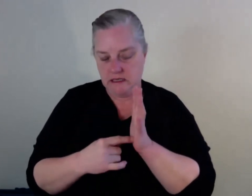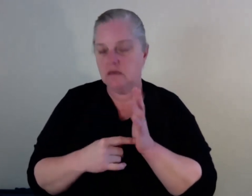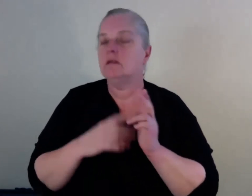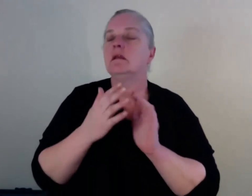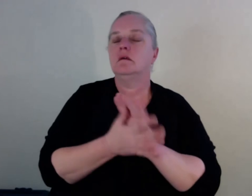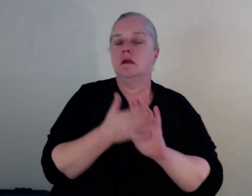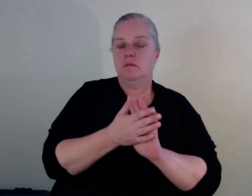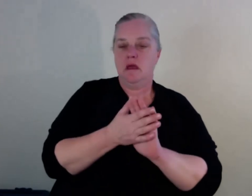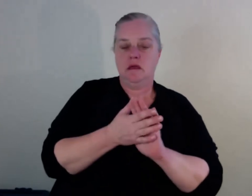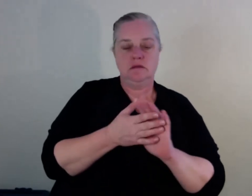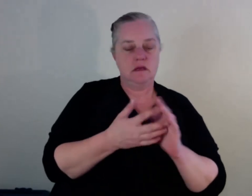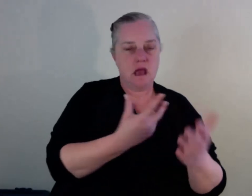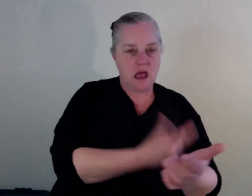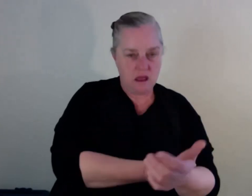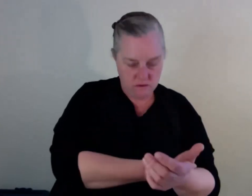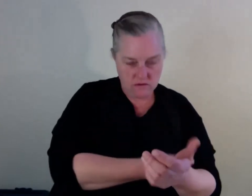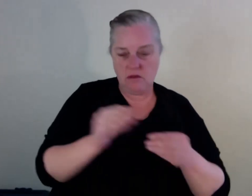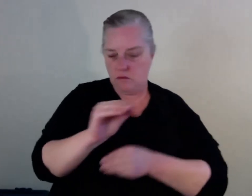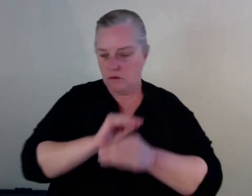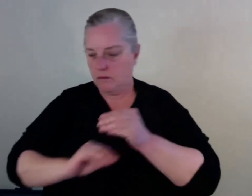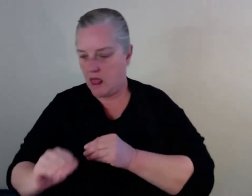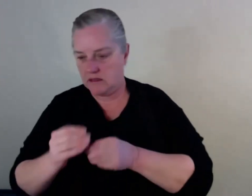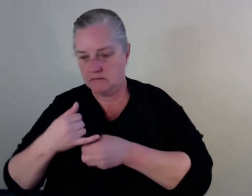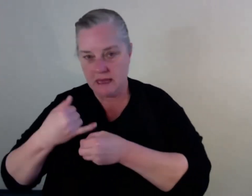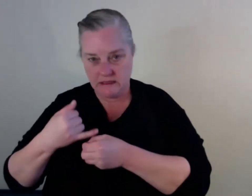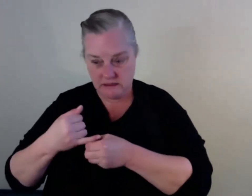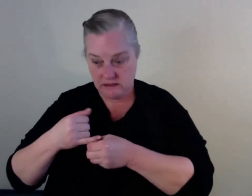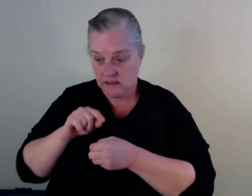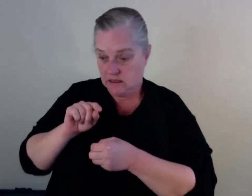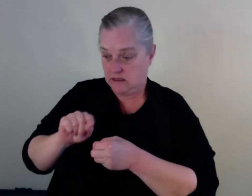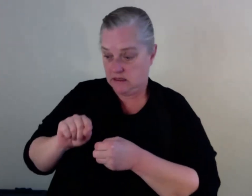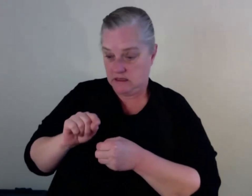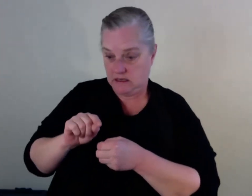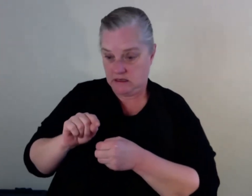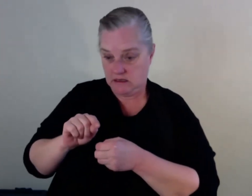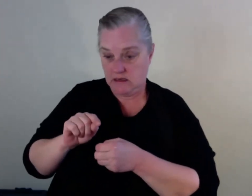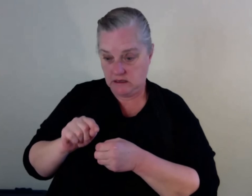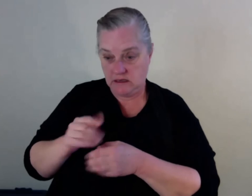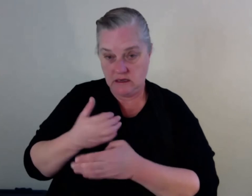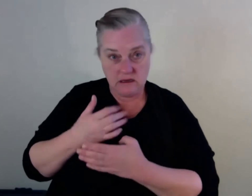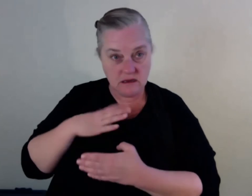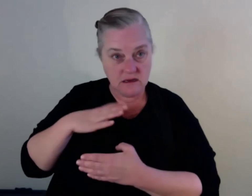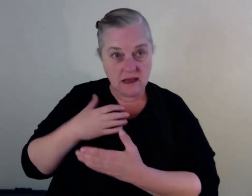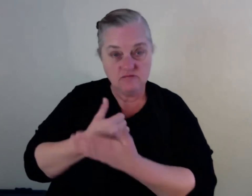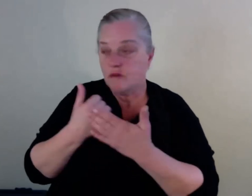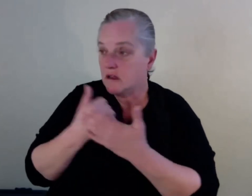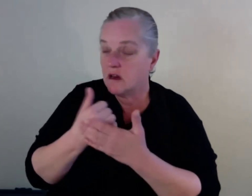it took her a couple of weeks to find someone that would actually bulk bill her visits to the doctor and to